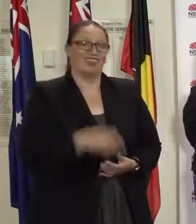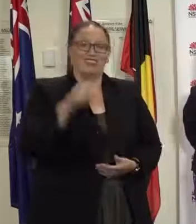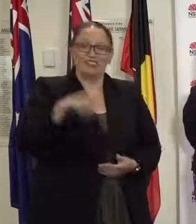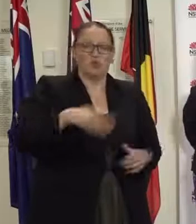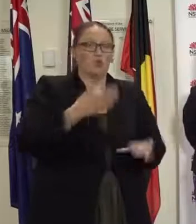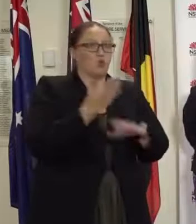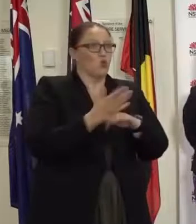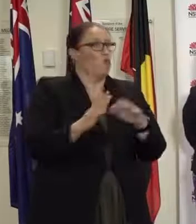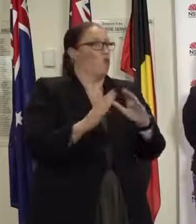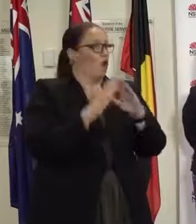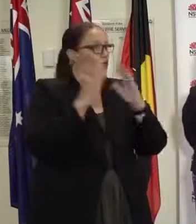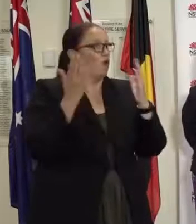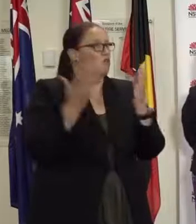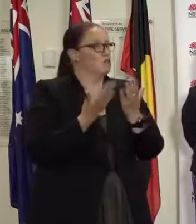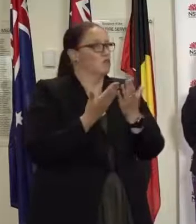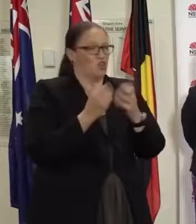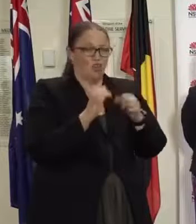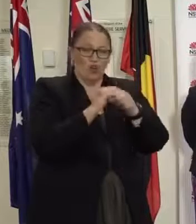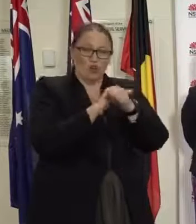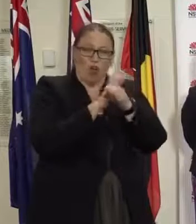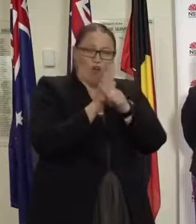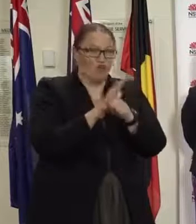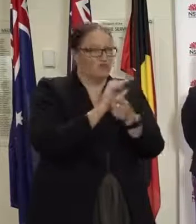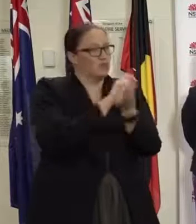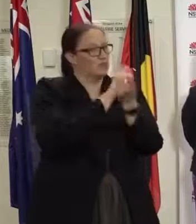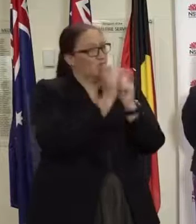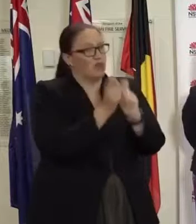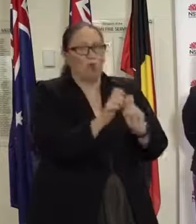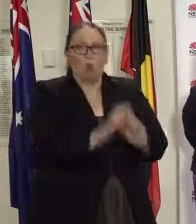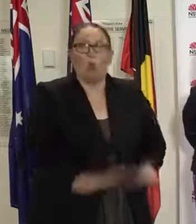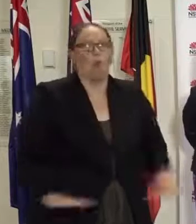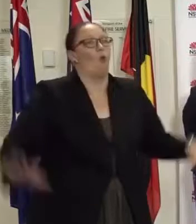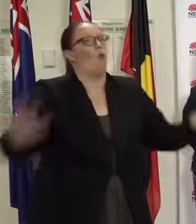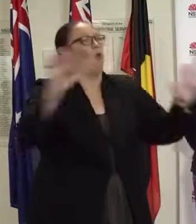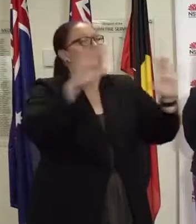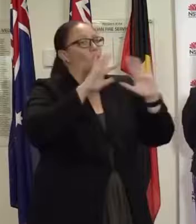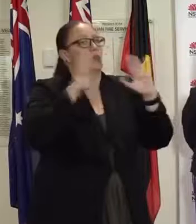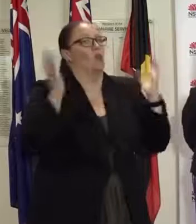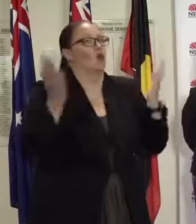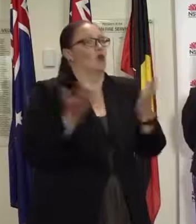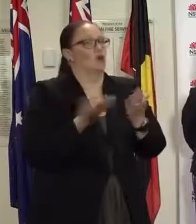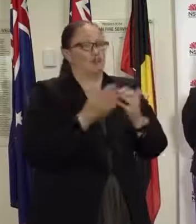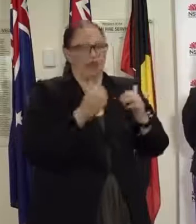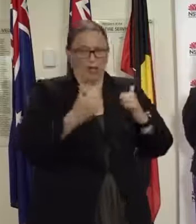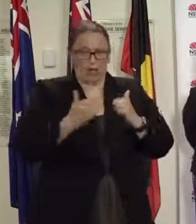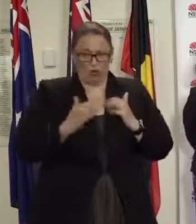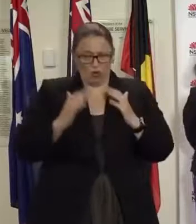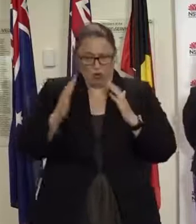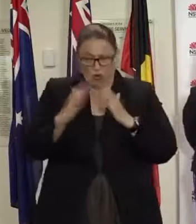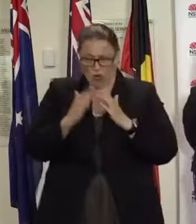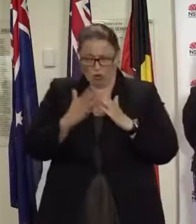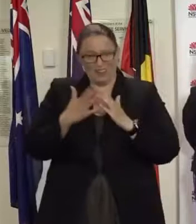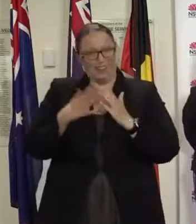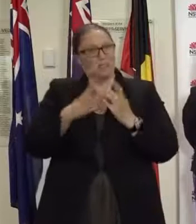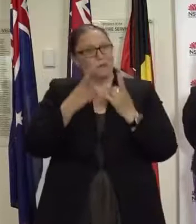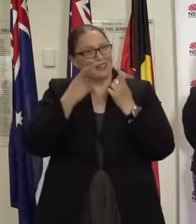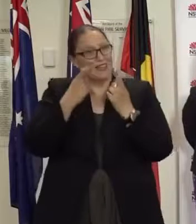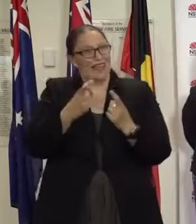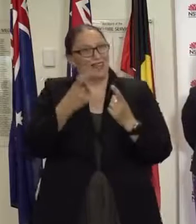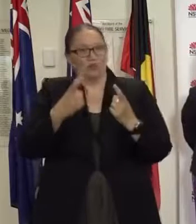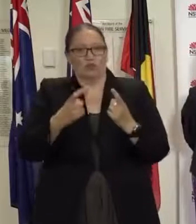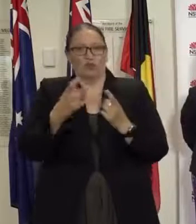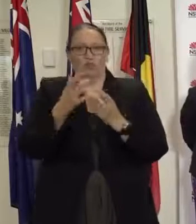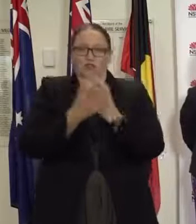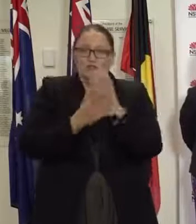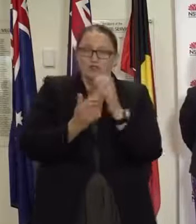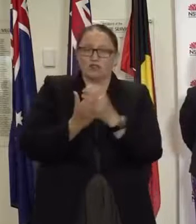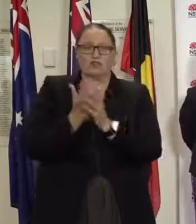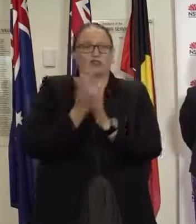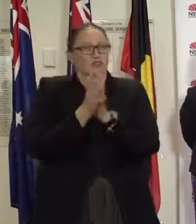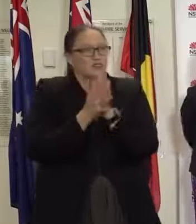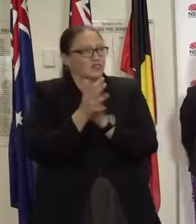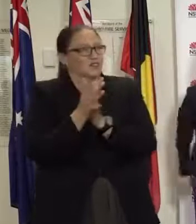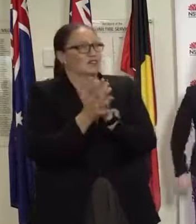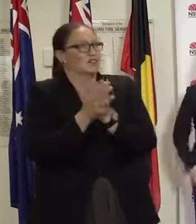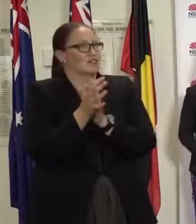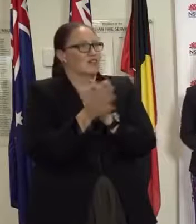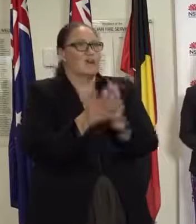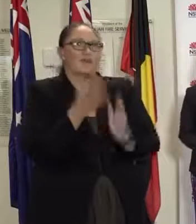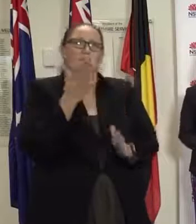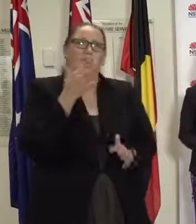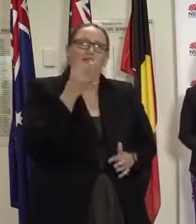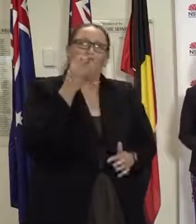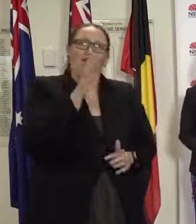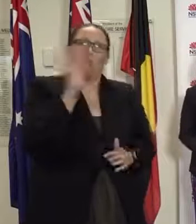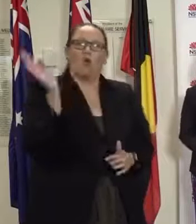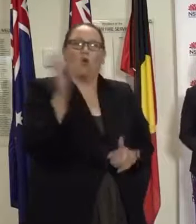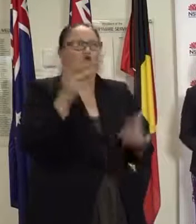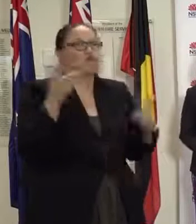of COVID, we must treat this new world of COVID, even in our own homes, with a high level of care and caution. Could I ask all restaurants